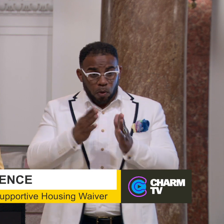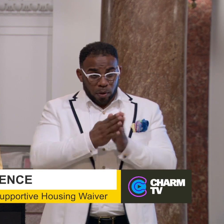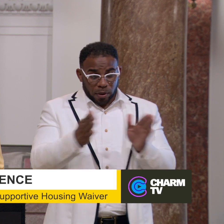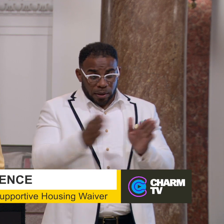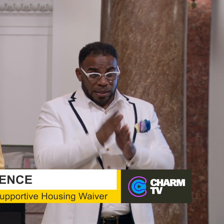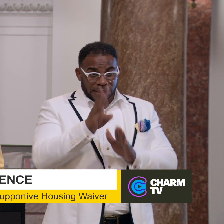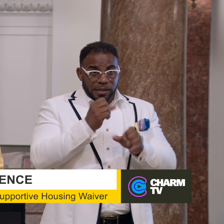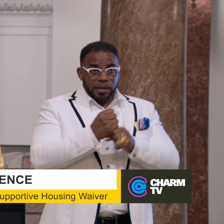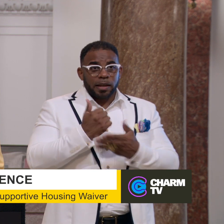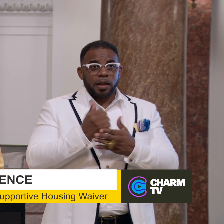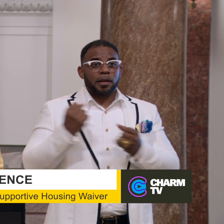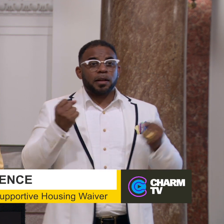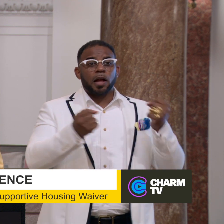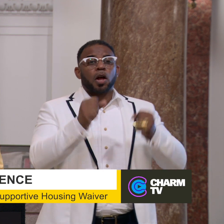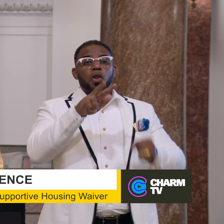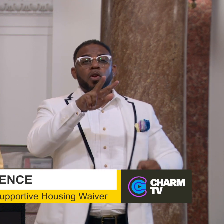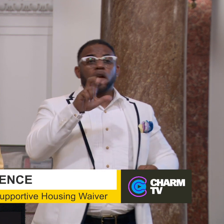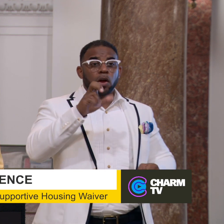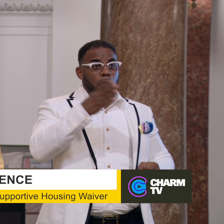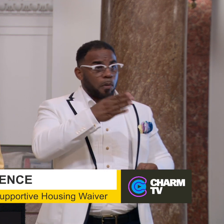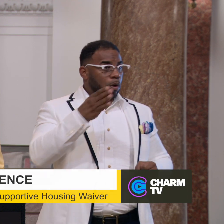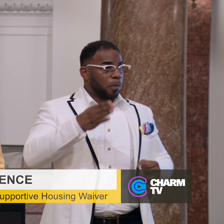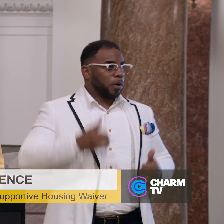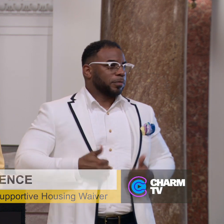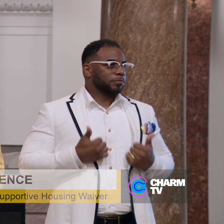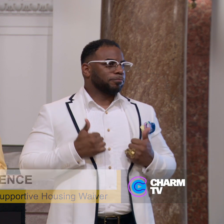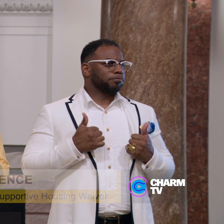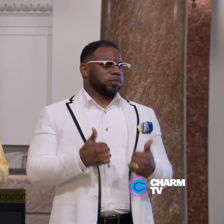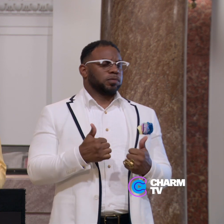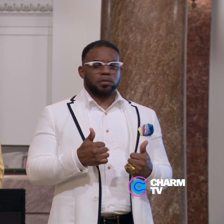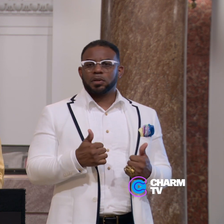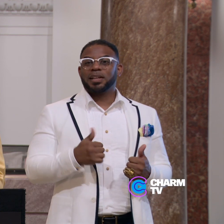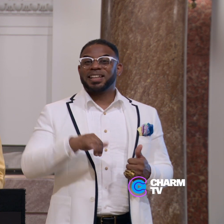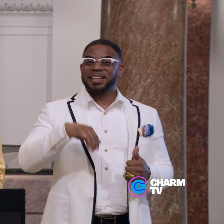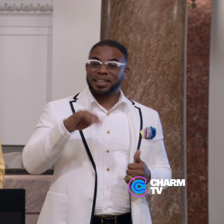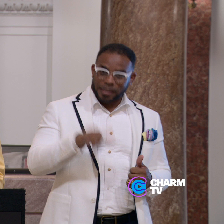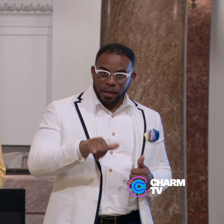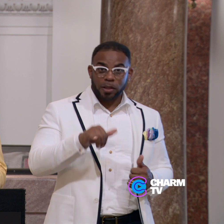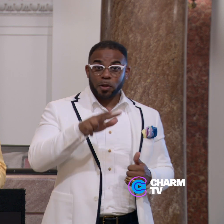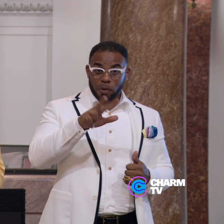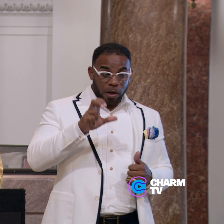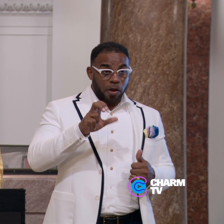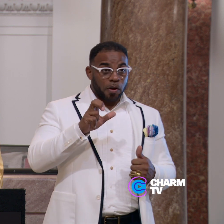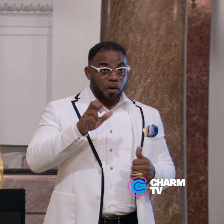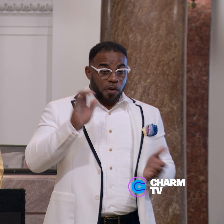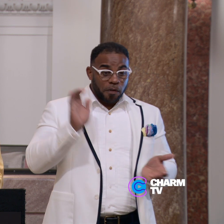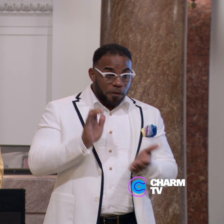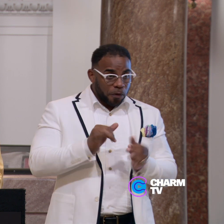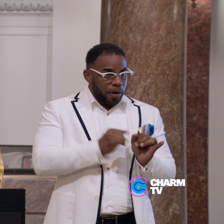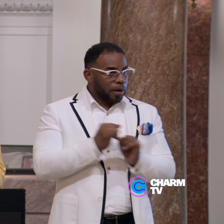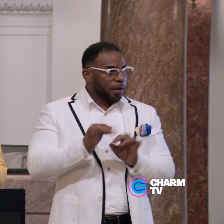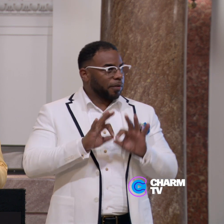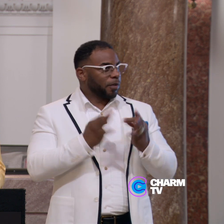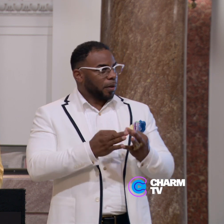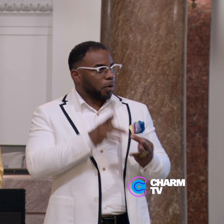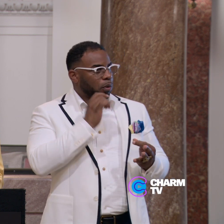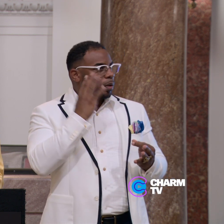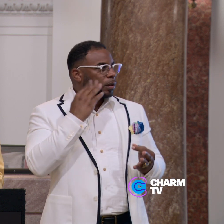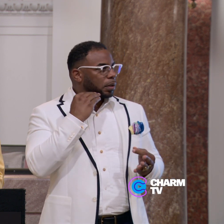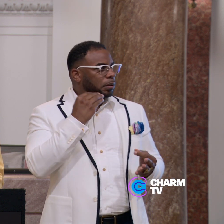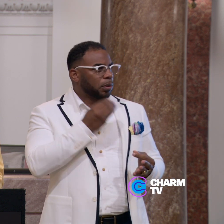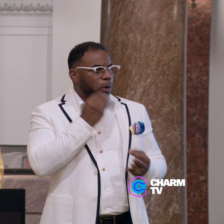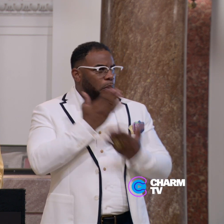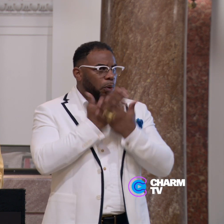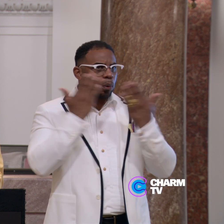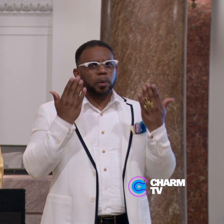helped to house 300 Baltimore households. That's 300 fewer individuals and families who are experiencing